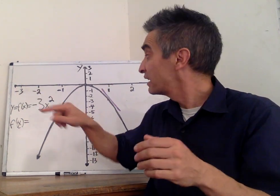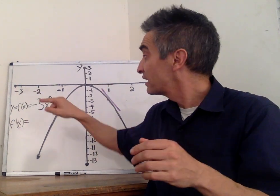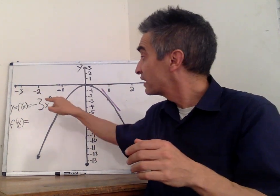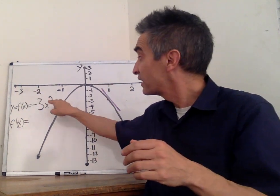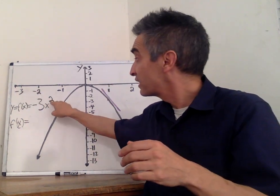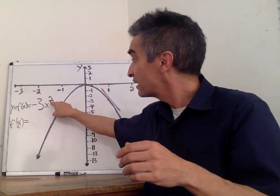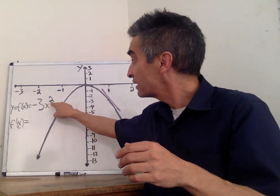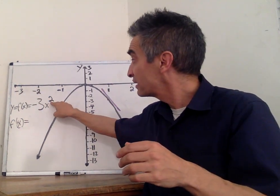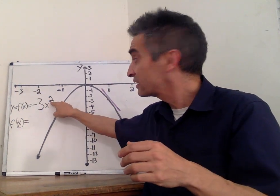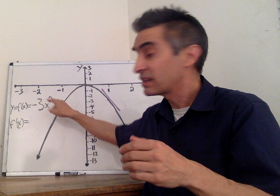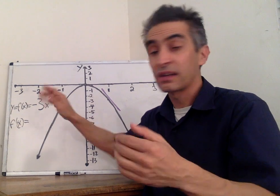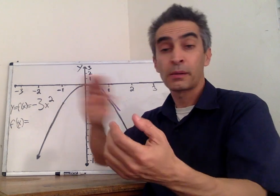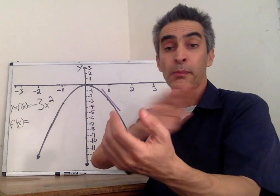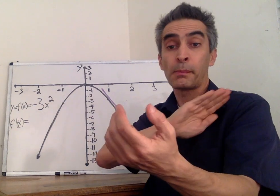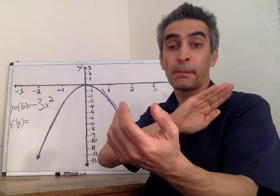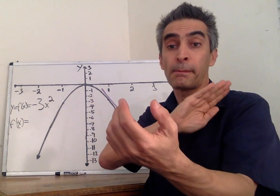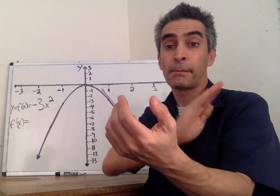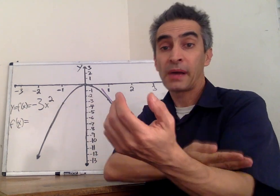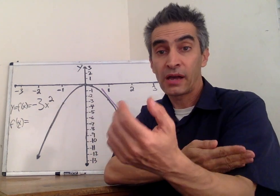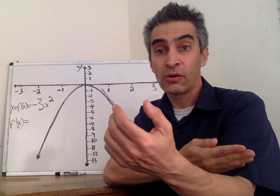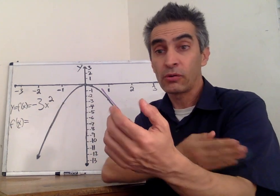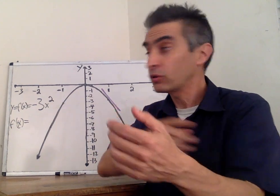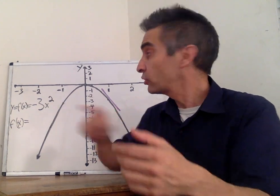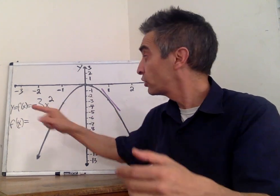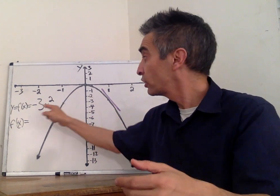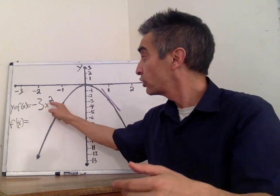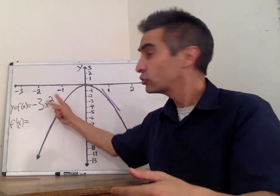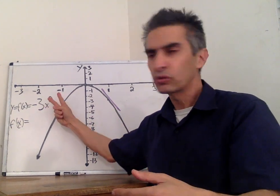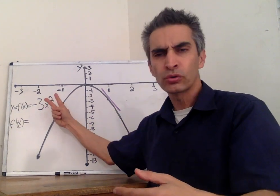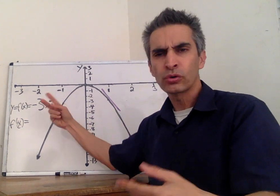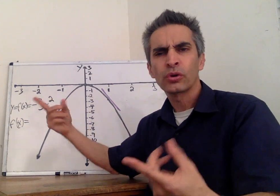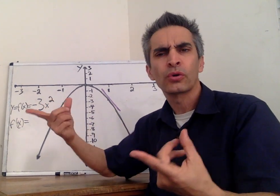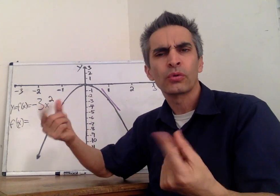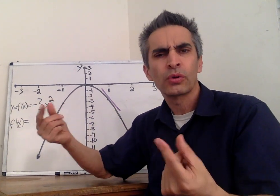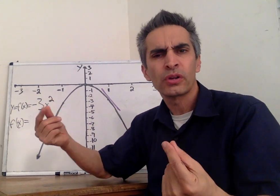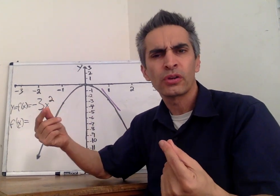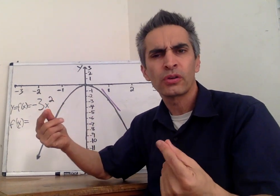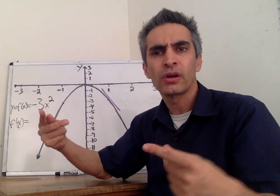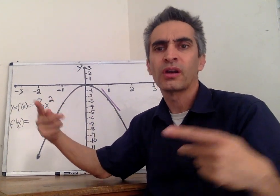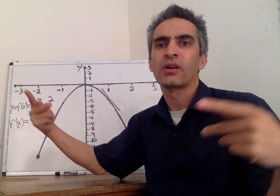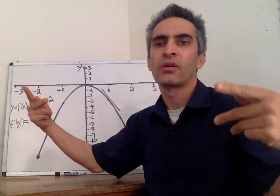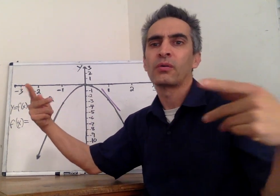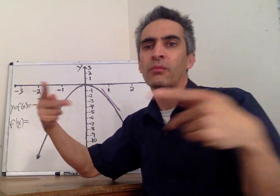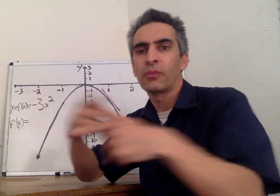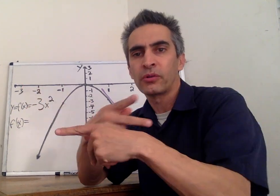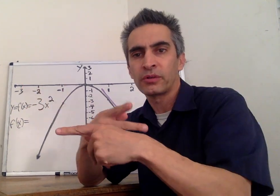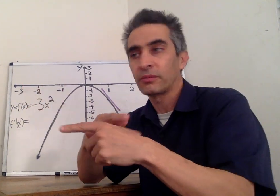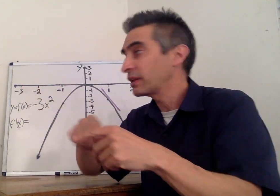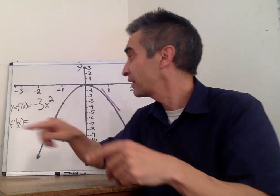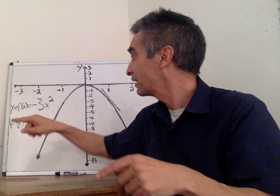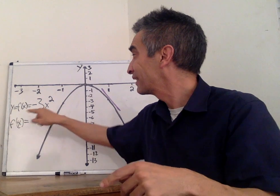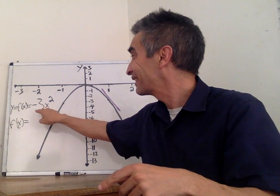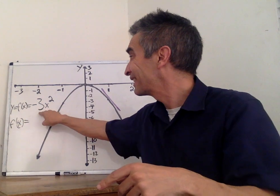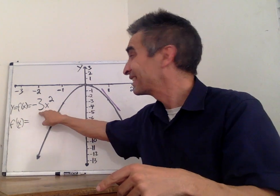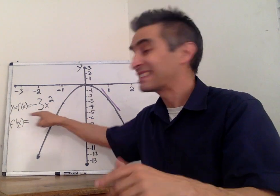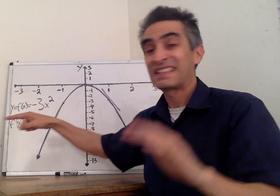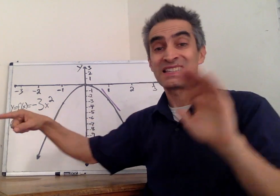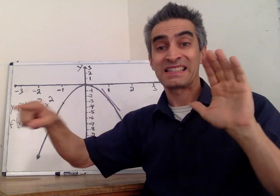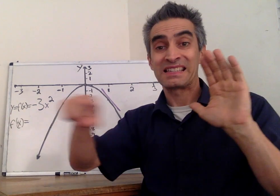multiply the power 2 with